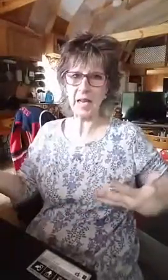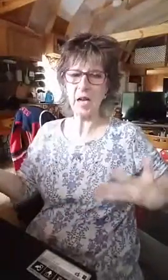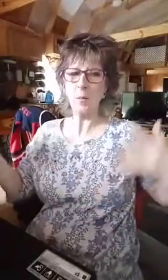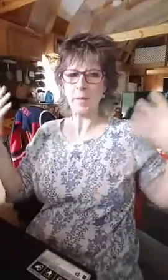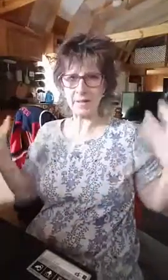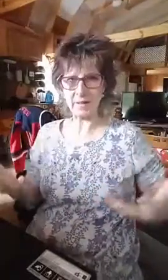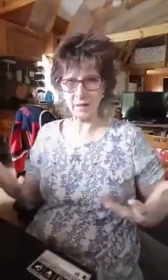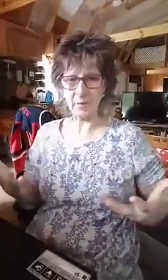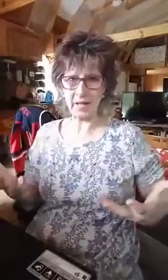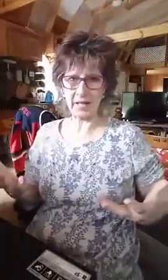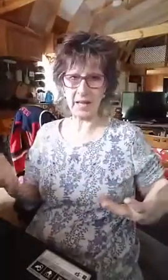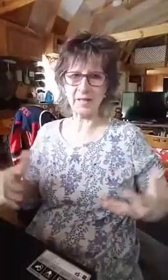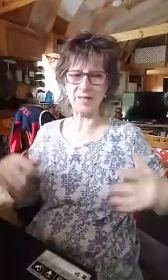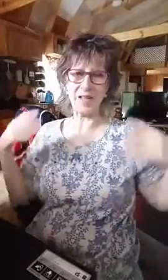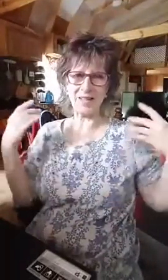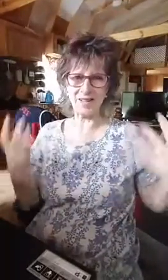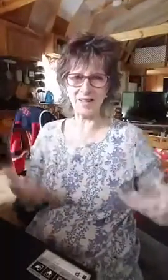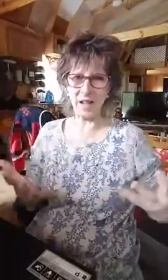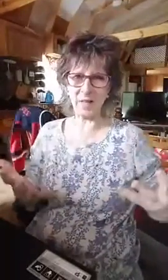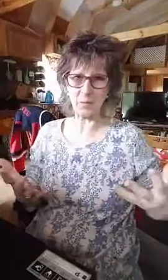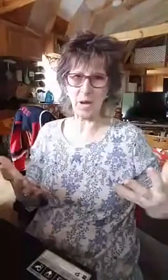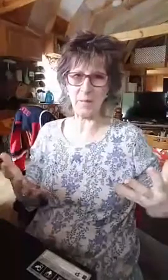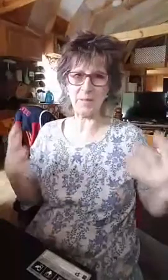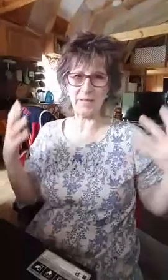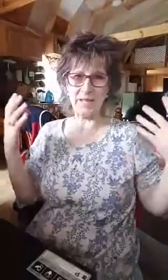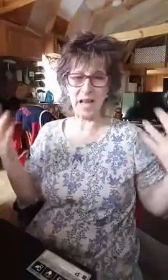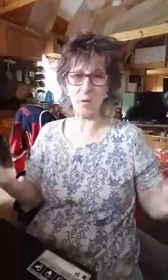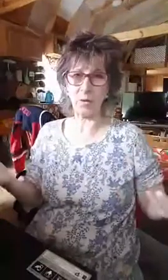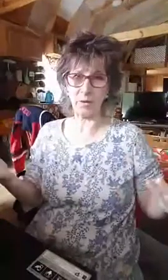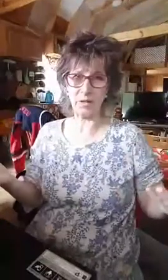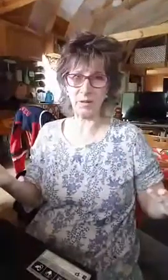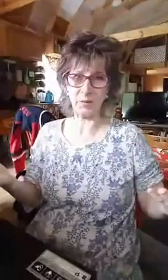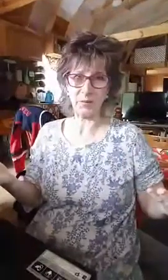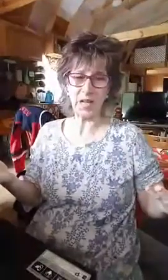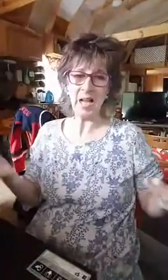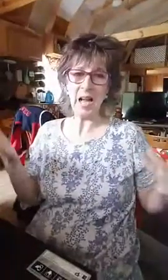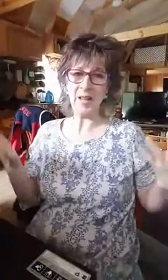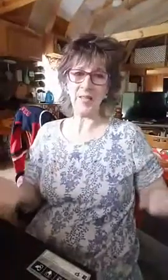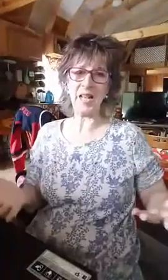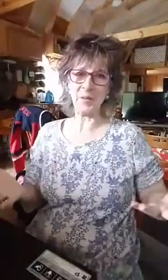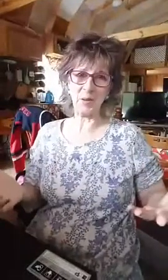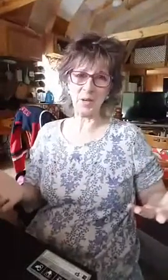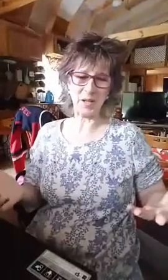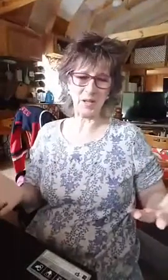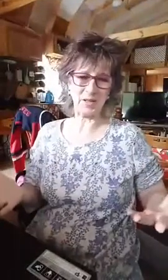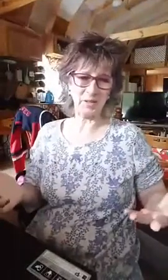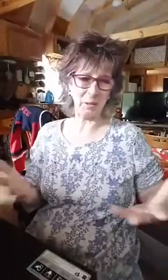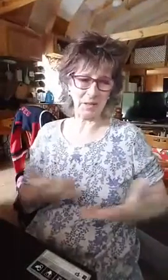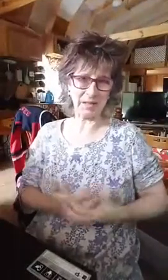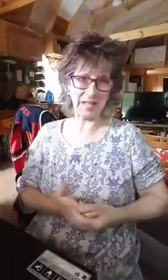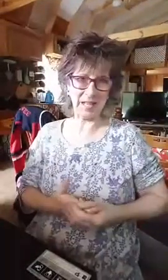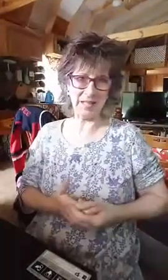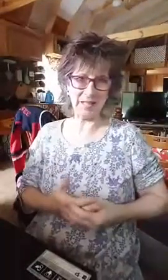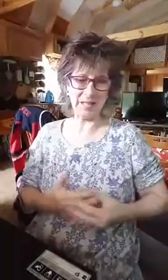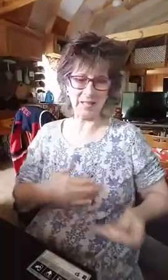but I still am not getting answers. I still have this problem. Now, what do I do? And that's what I want to talk to you about today. And this,